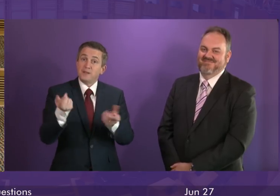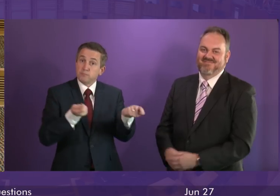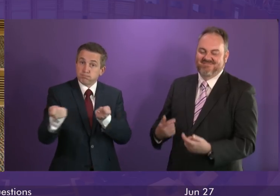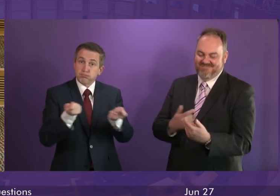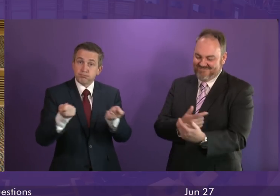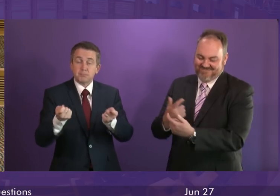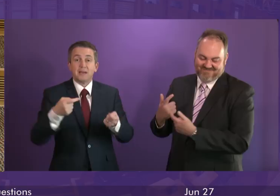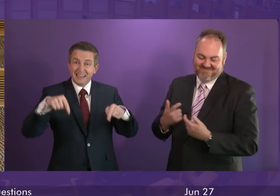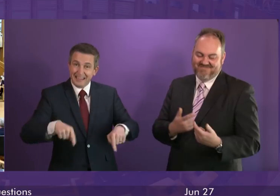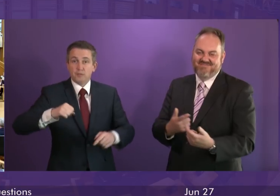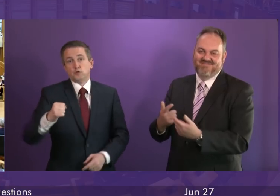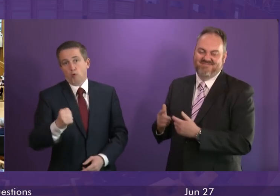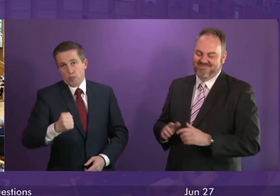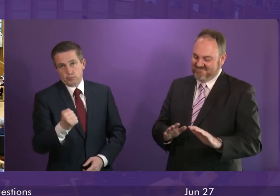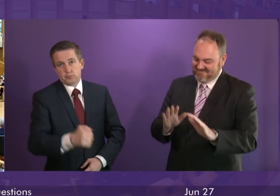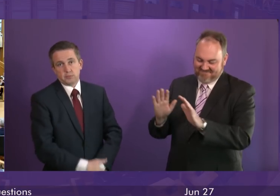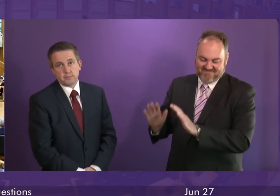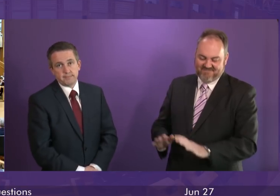benches in government as well.